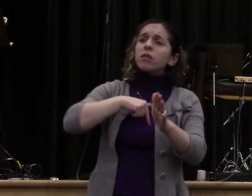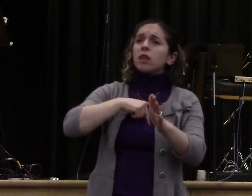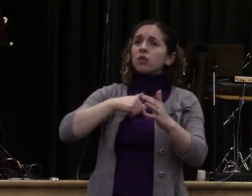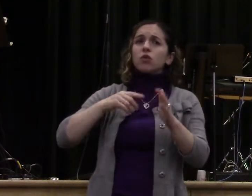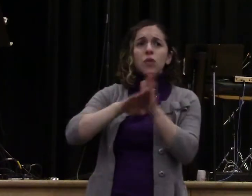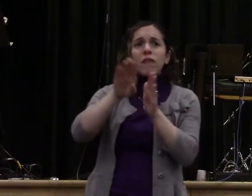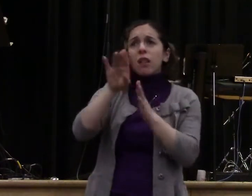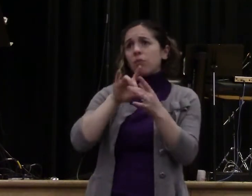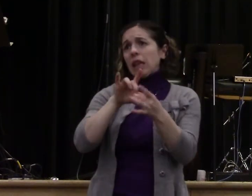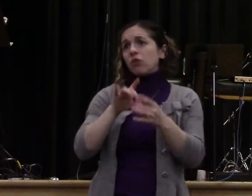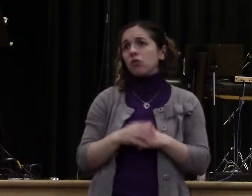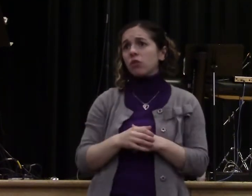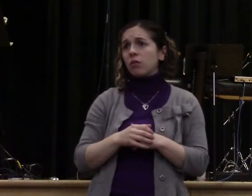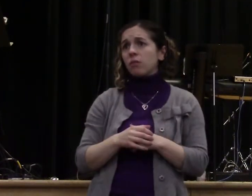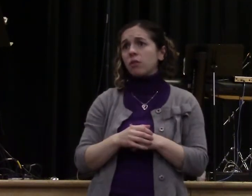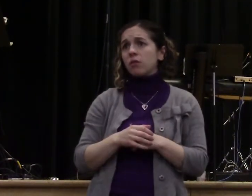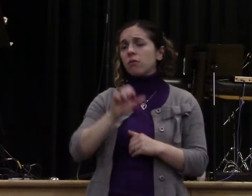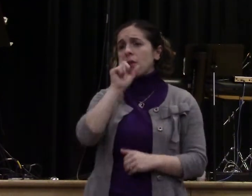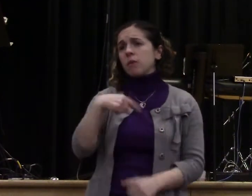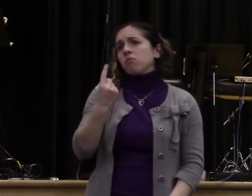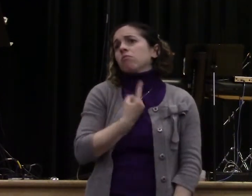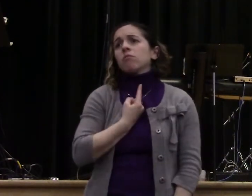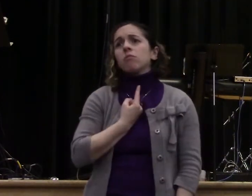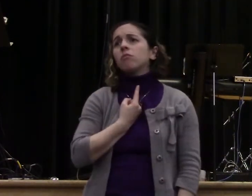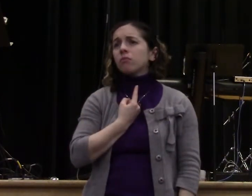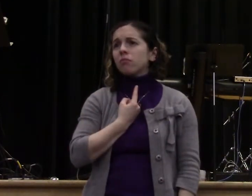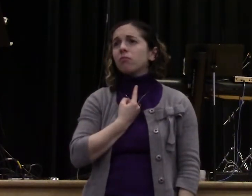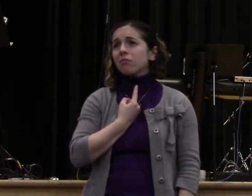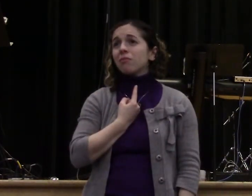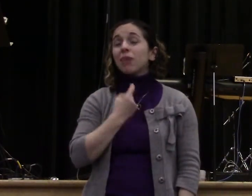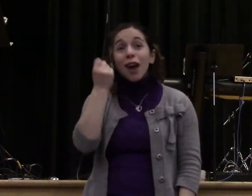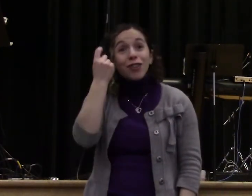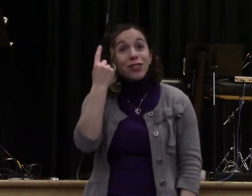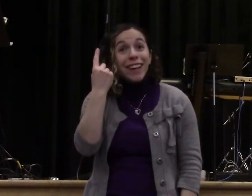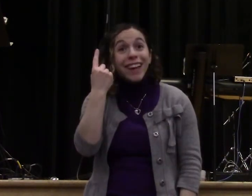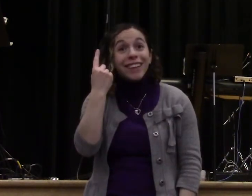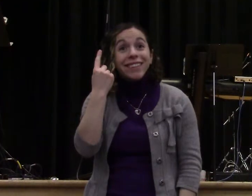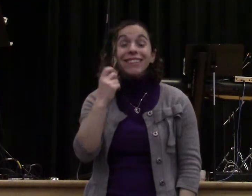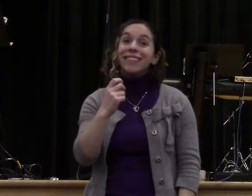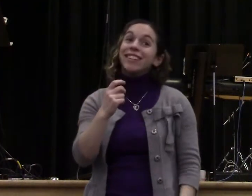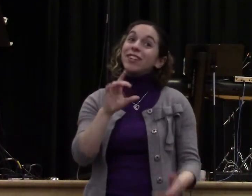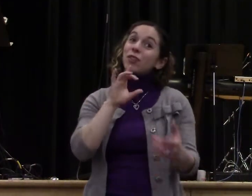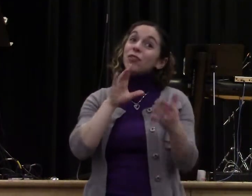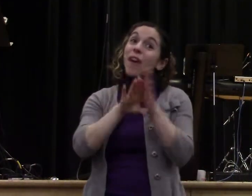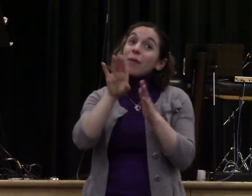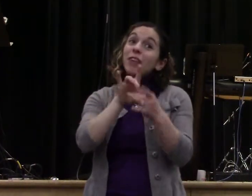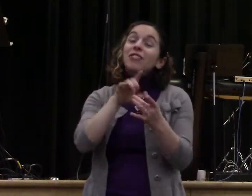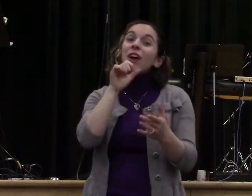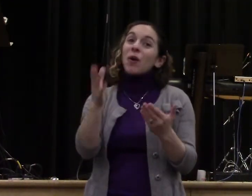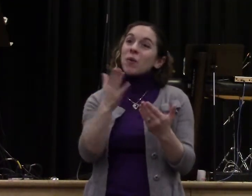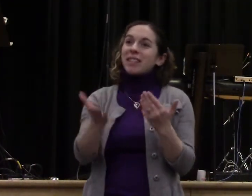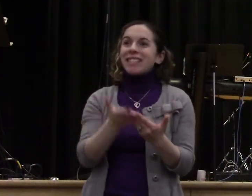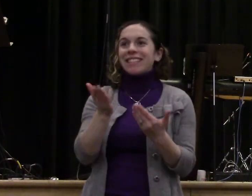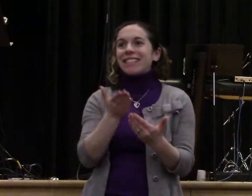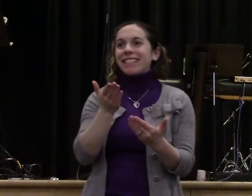We need to jump into the mess. In verse 20 of chapter 5 in Luke in this story, it says, when Jesus saw